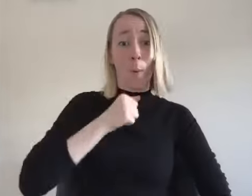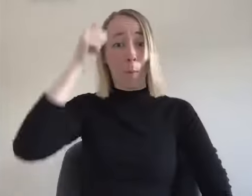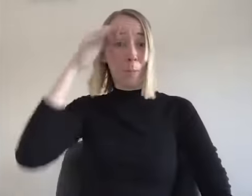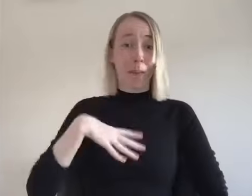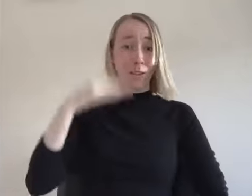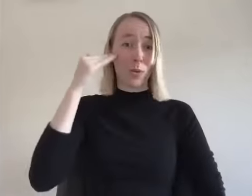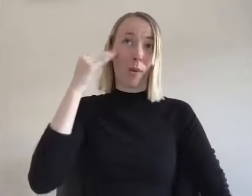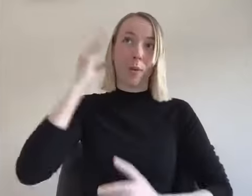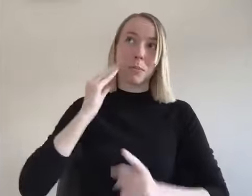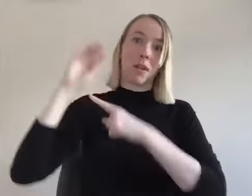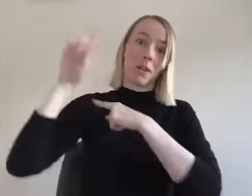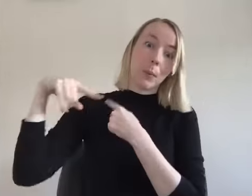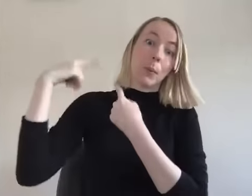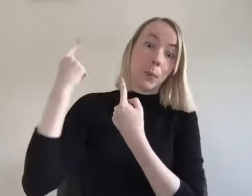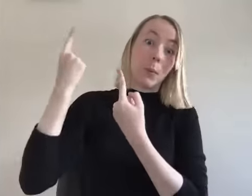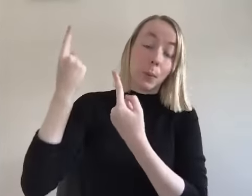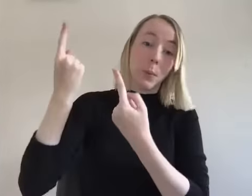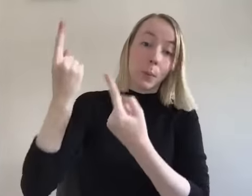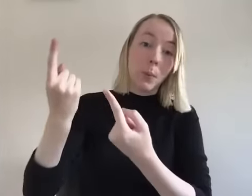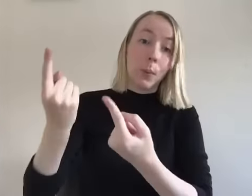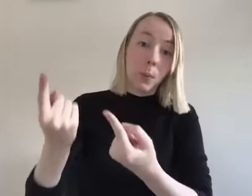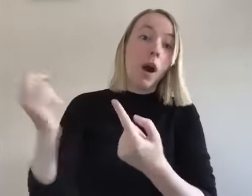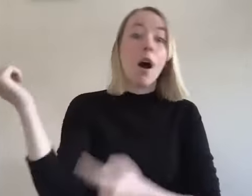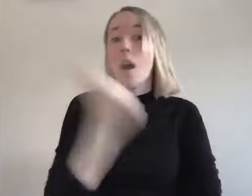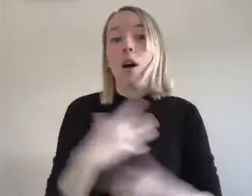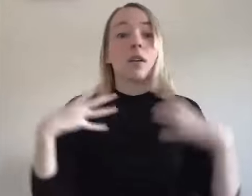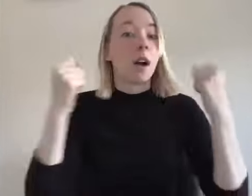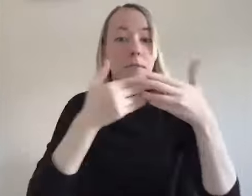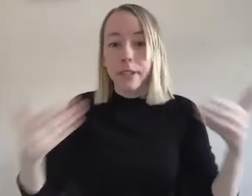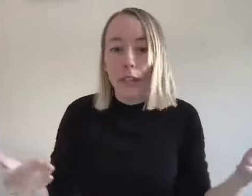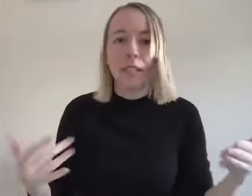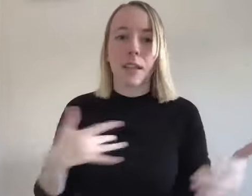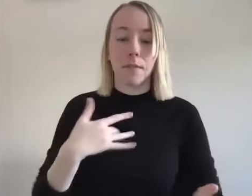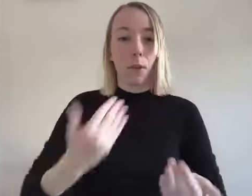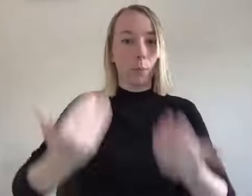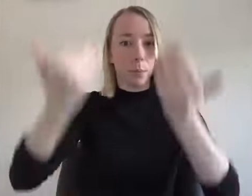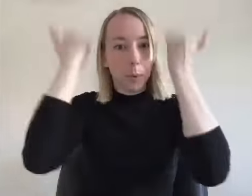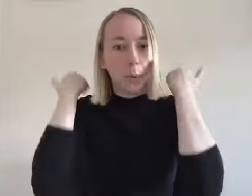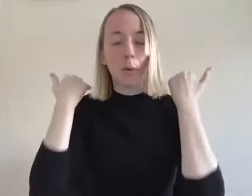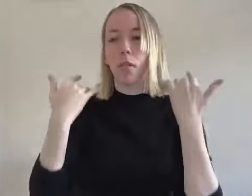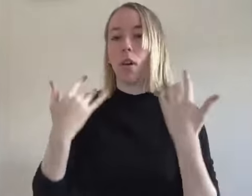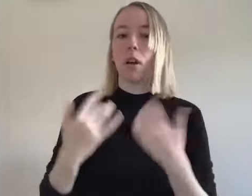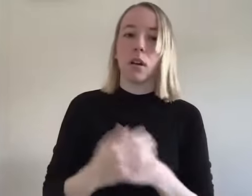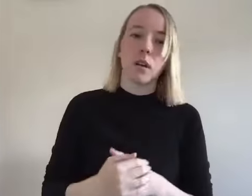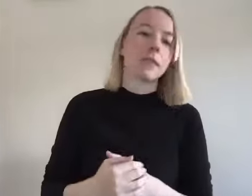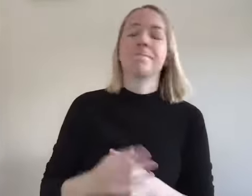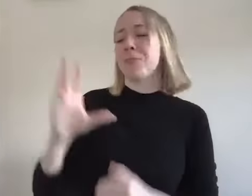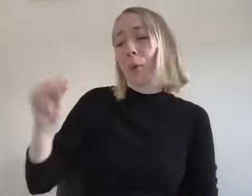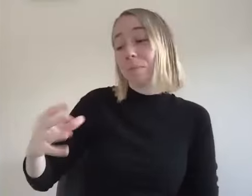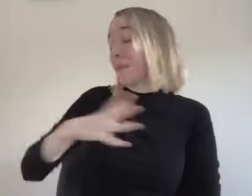old timer who can throw all the post slogans and all the stuff at them and all the recovery things and sometimes they feel like they could be under attack i get